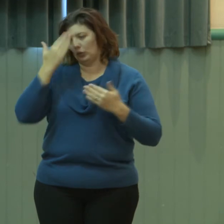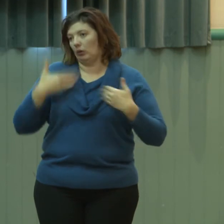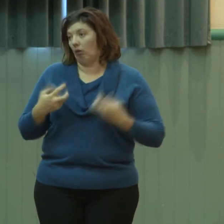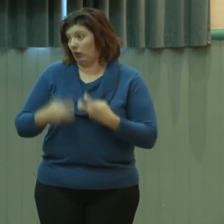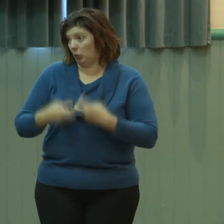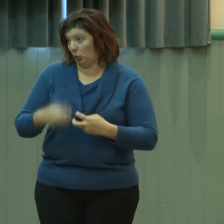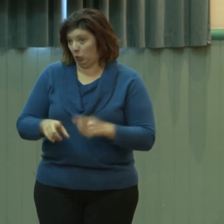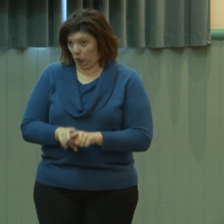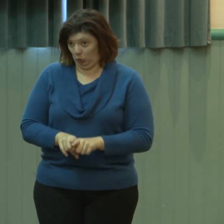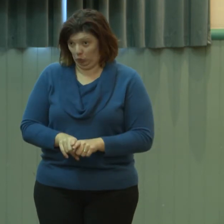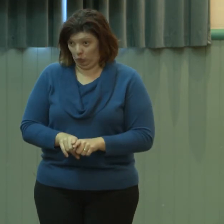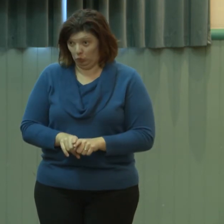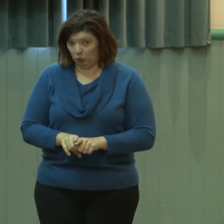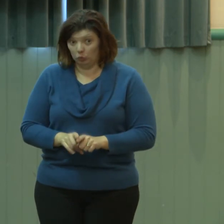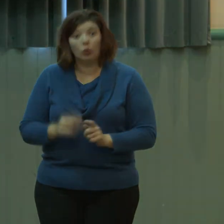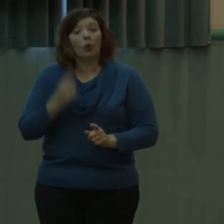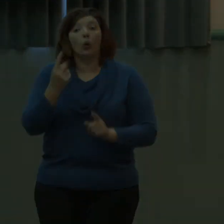intellectual difficulties have higher rates as well. Thank